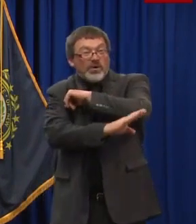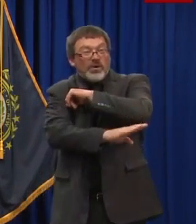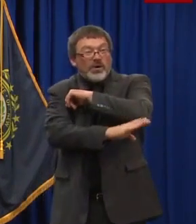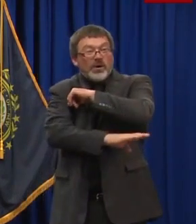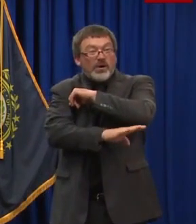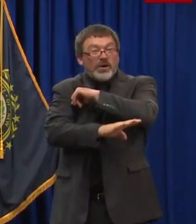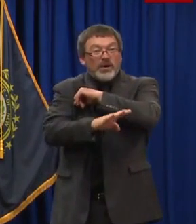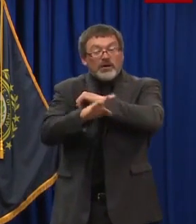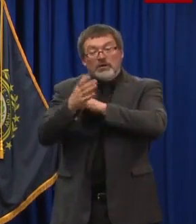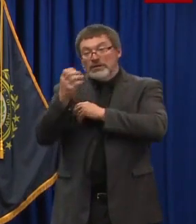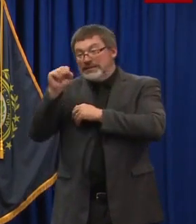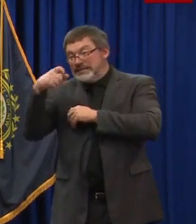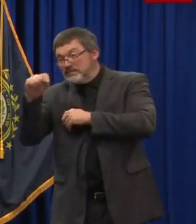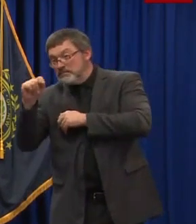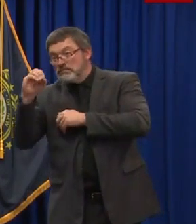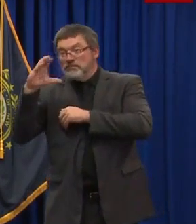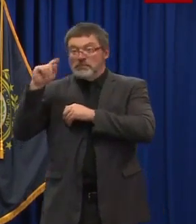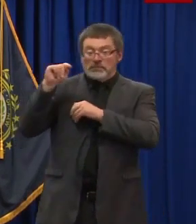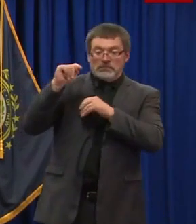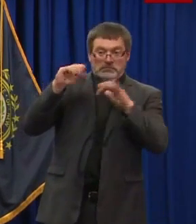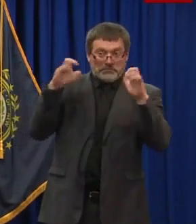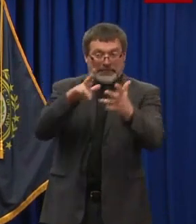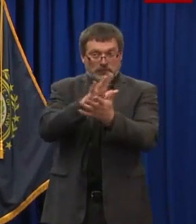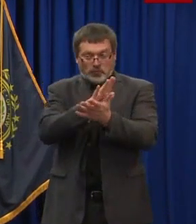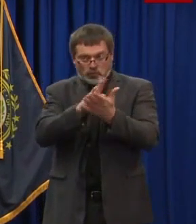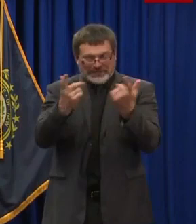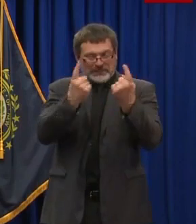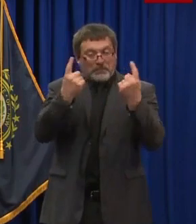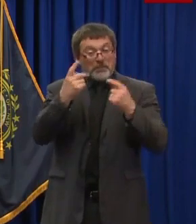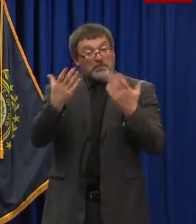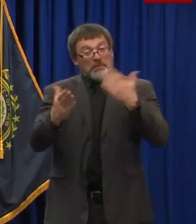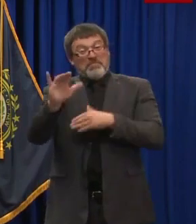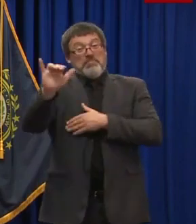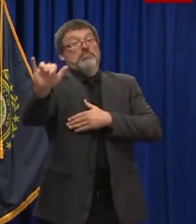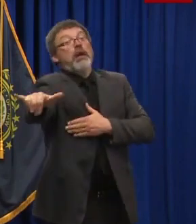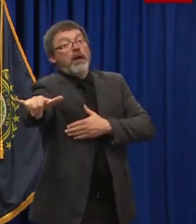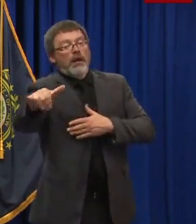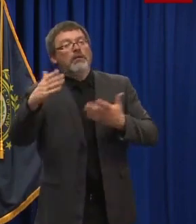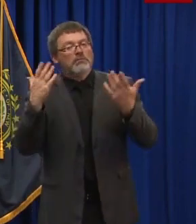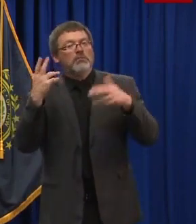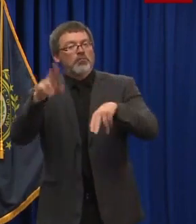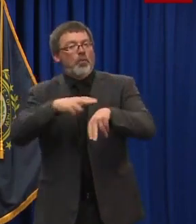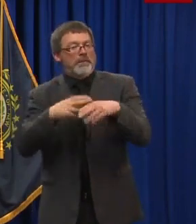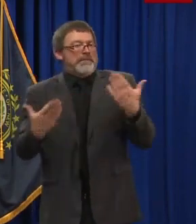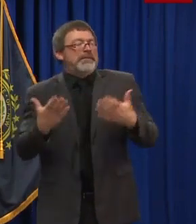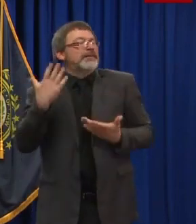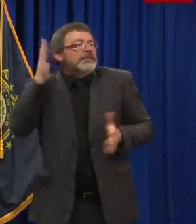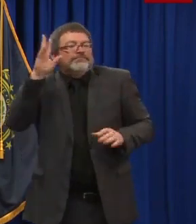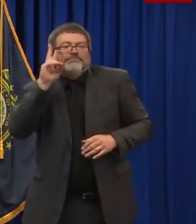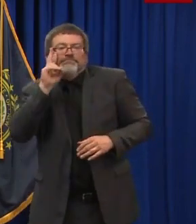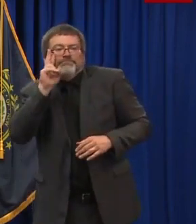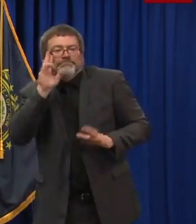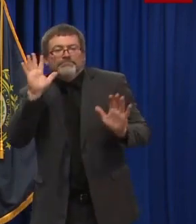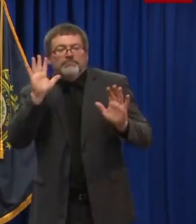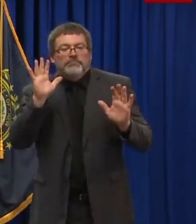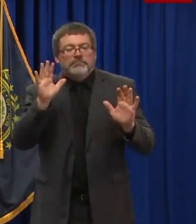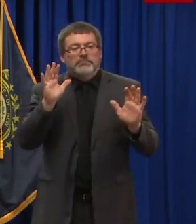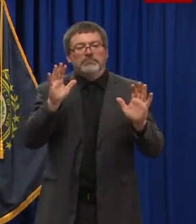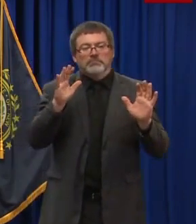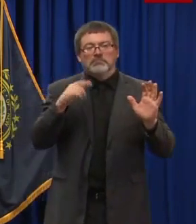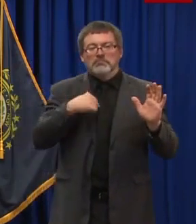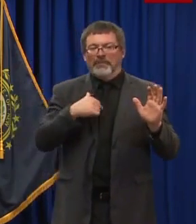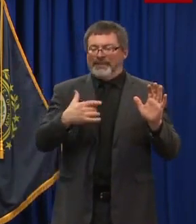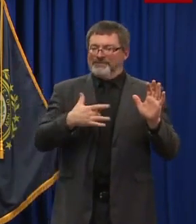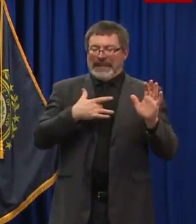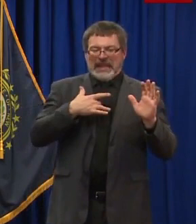there's really, there's a lot of hope for some business activity to take place, limited as it may be, but really allow some of our summer business operations